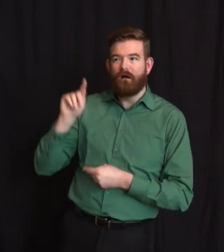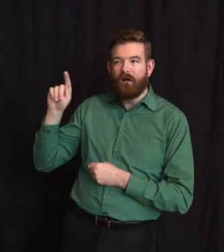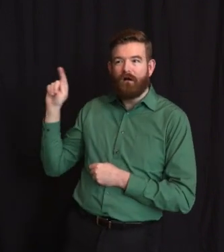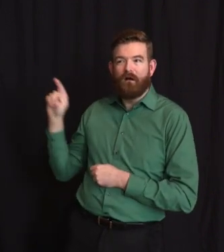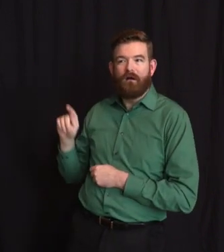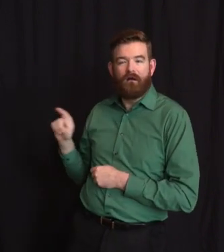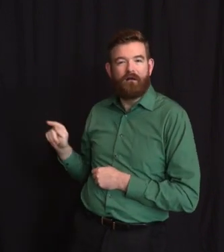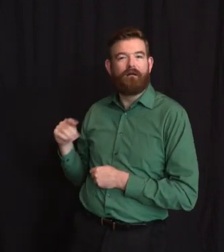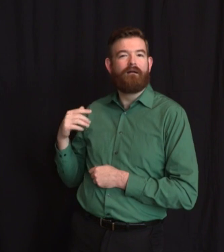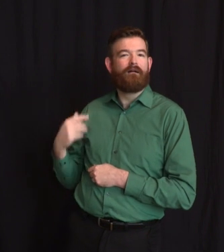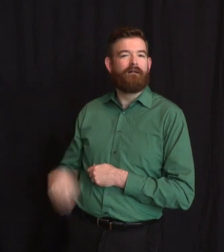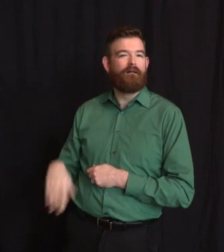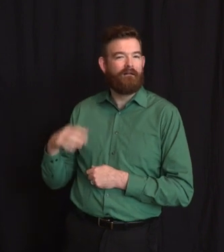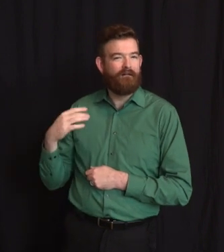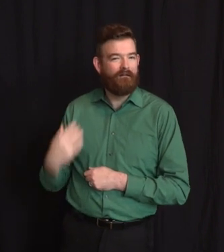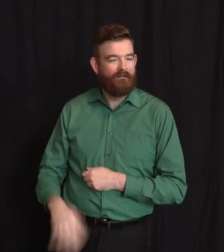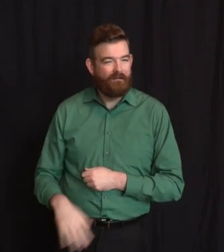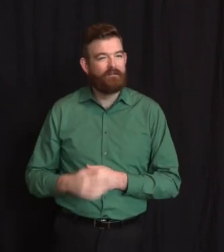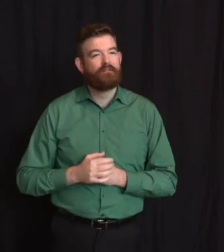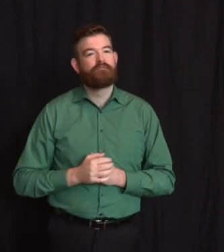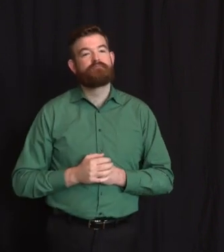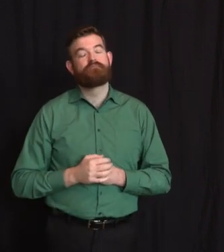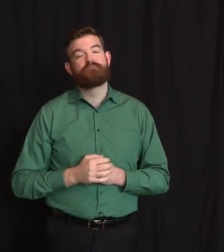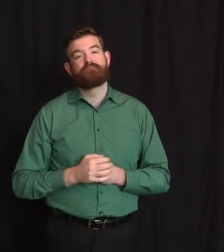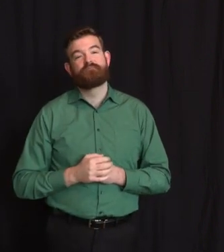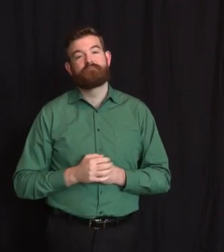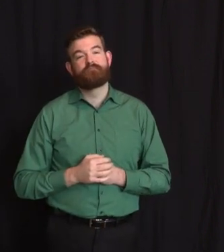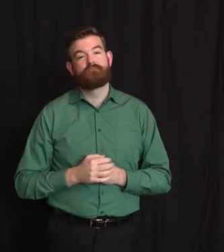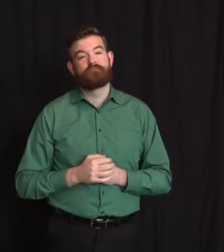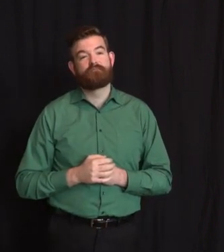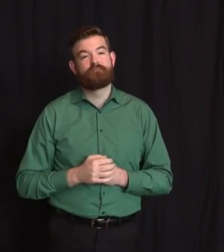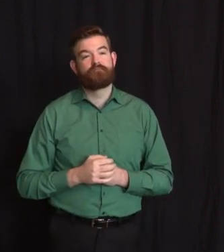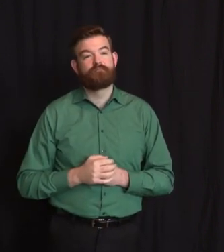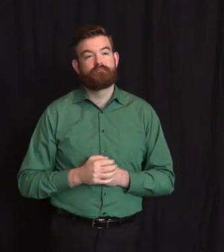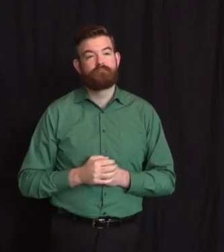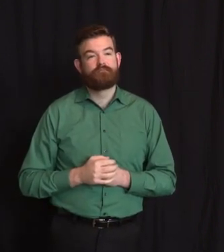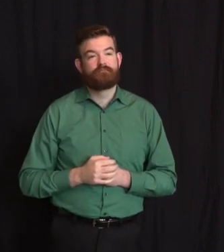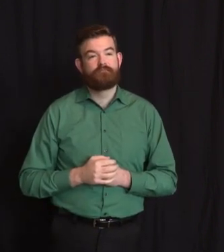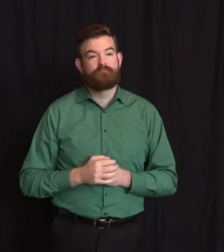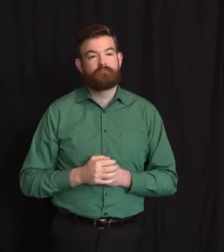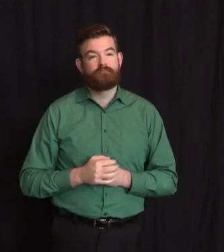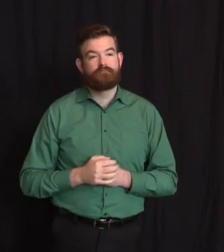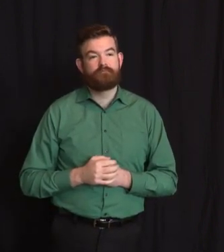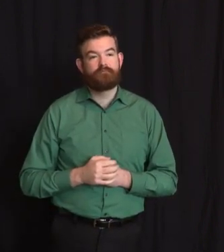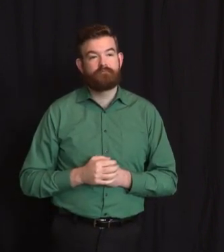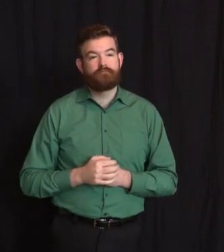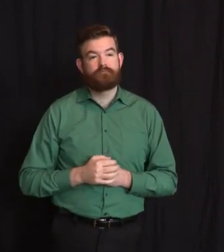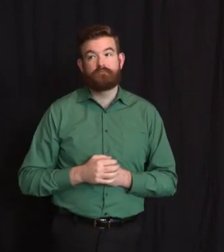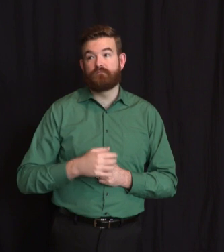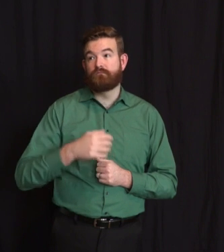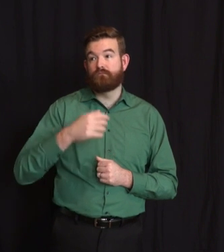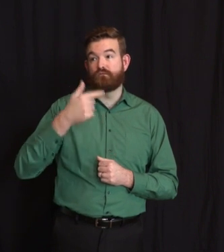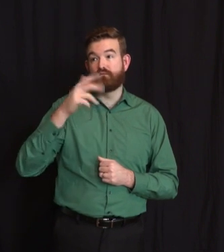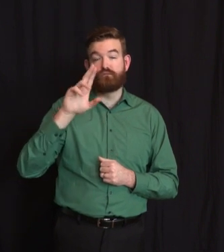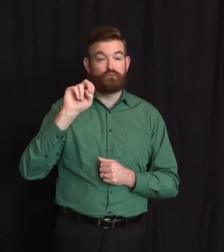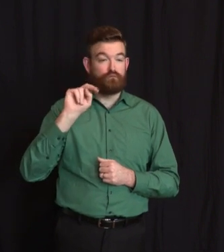spoke, shared this summation, and I quote him, When it came to life, he left nothing on the table. A remarkable life